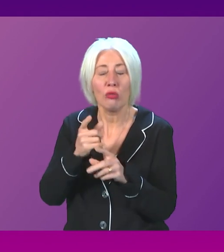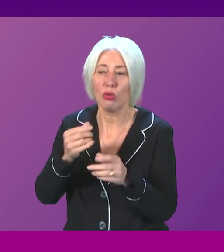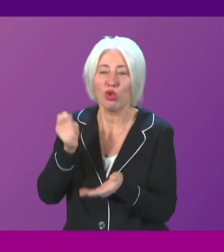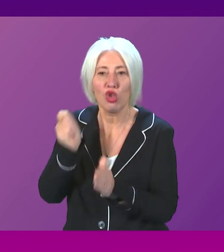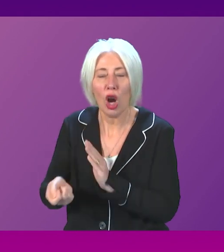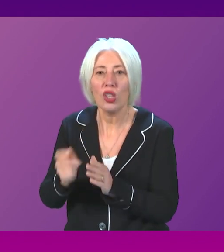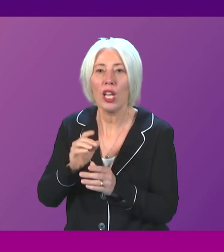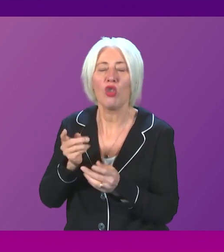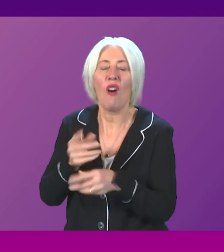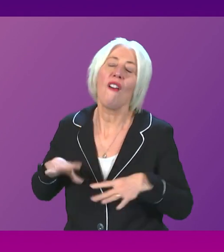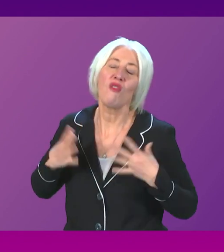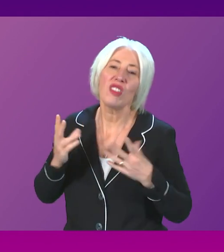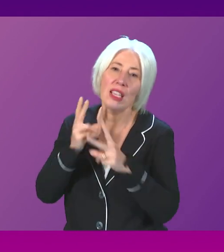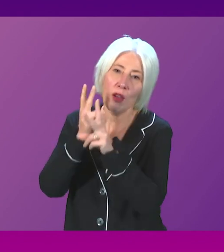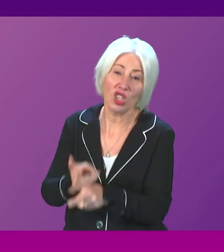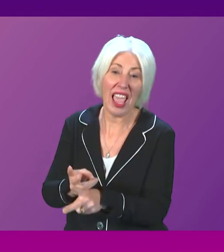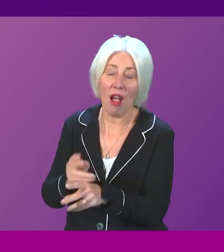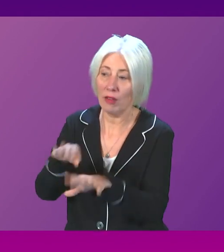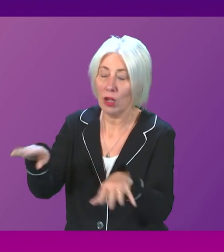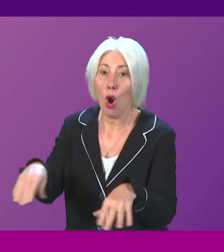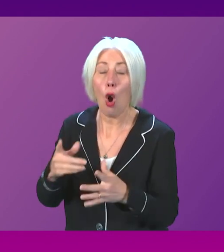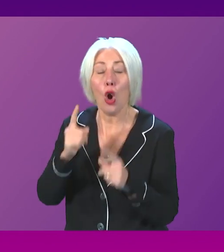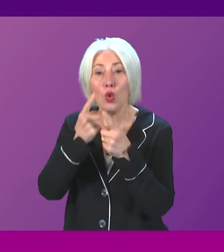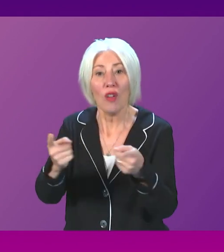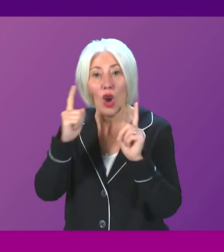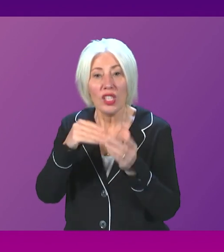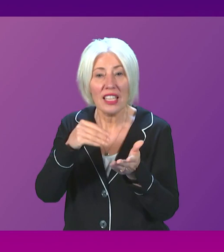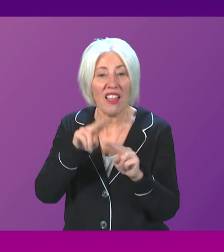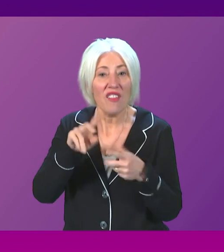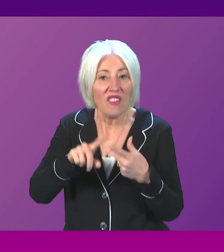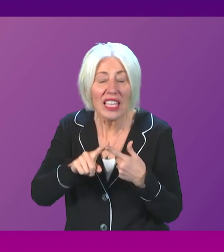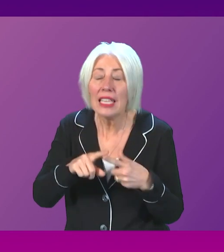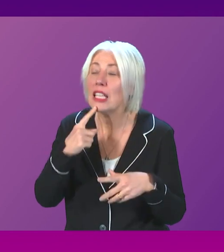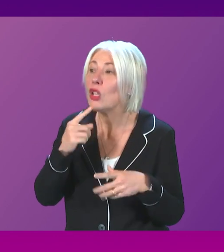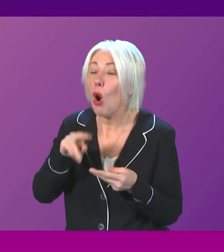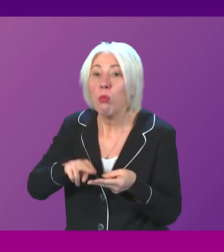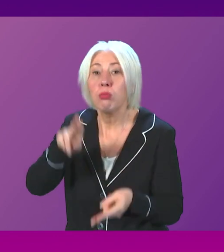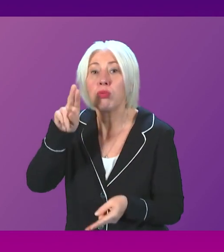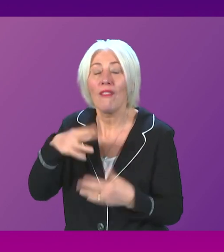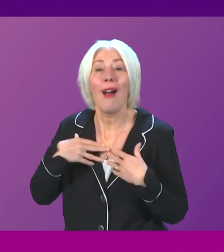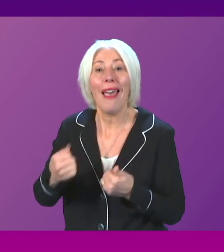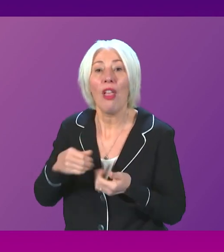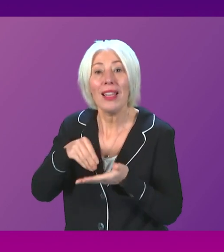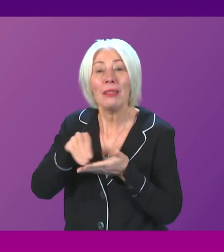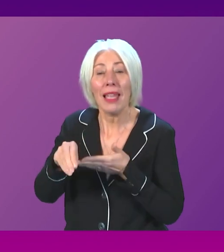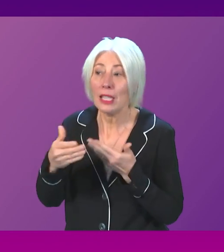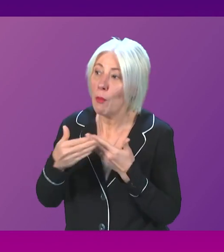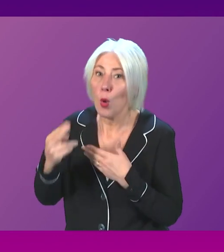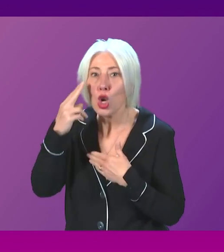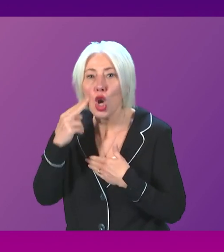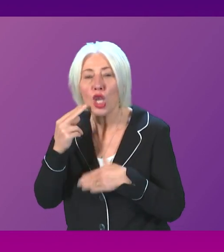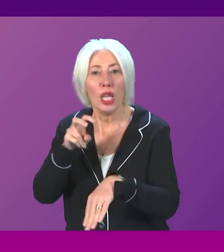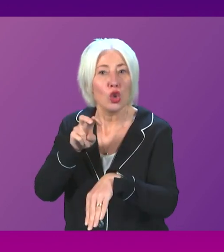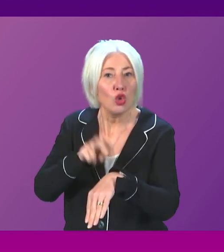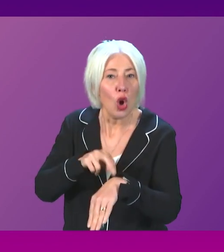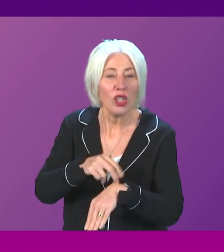or the abolition of university tuition fees or higher health spending per head of population, more nurses and doctors